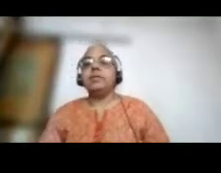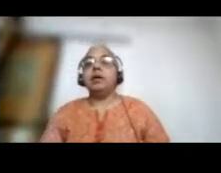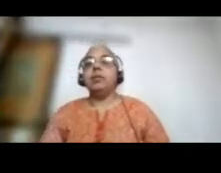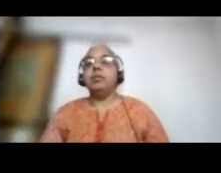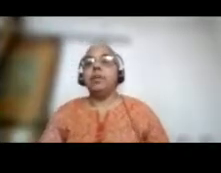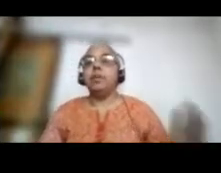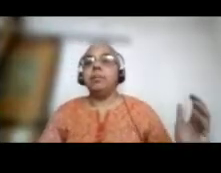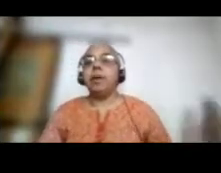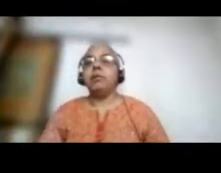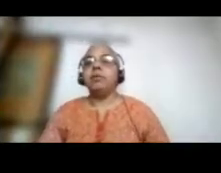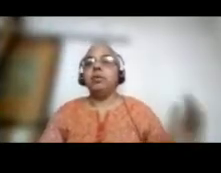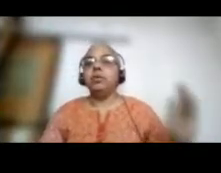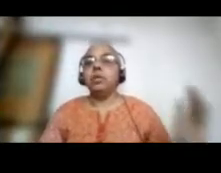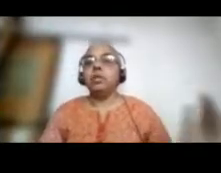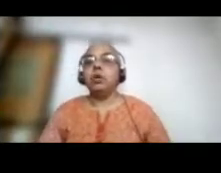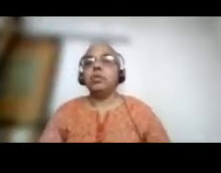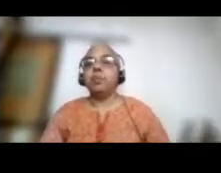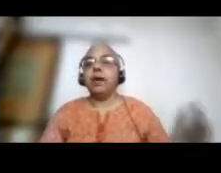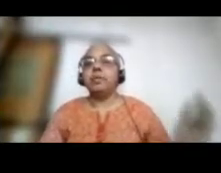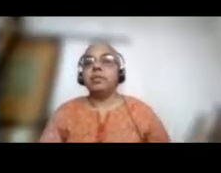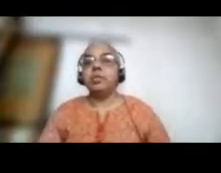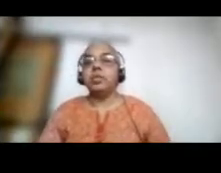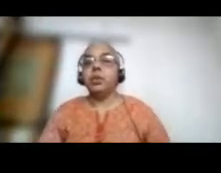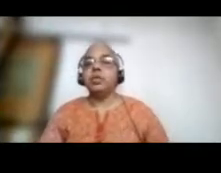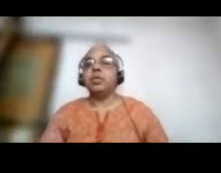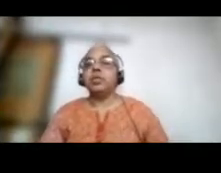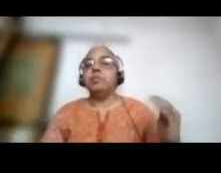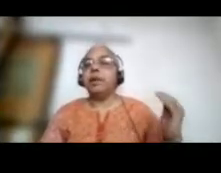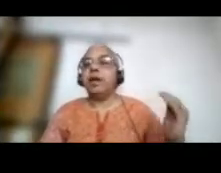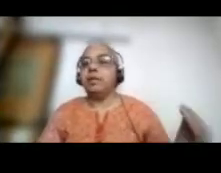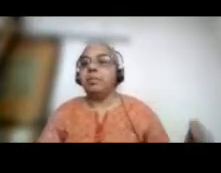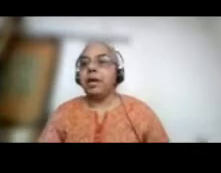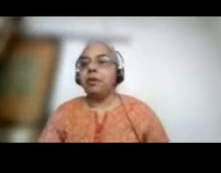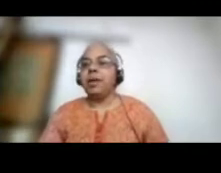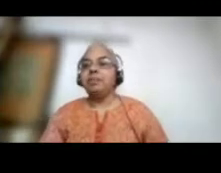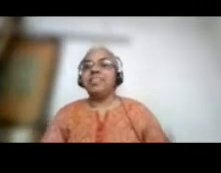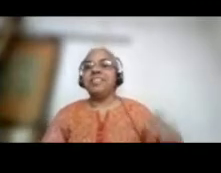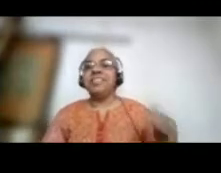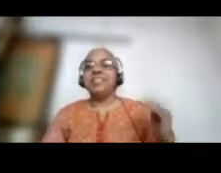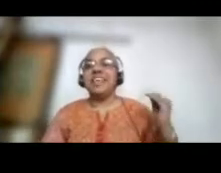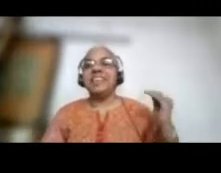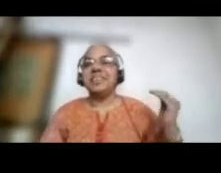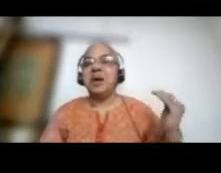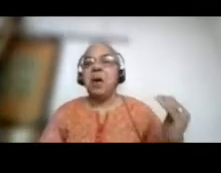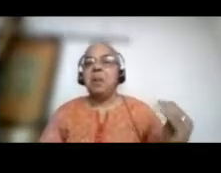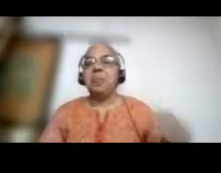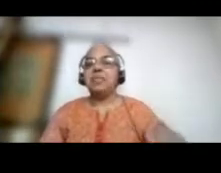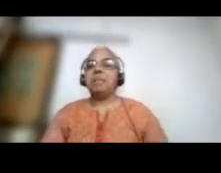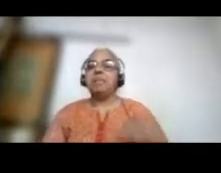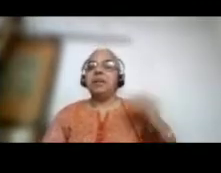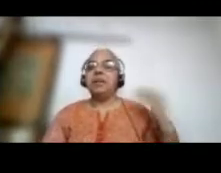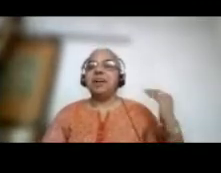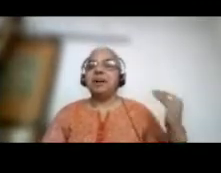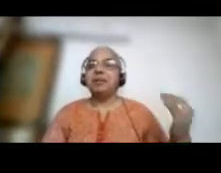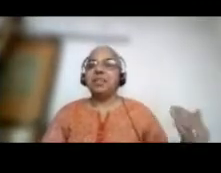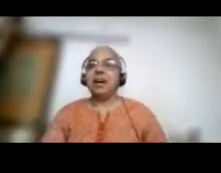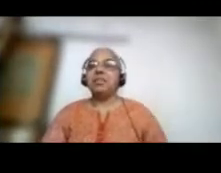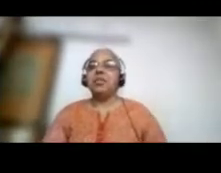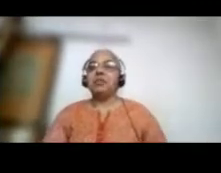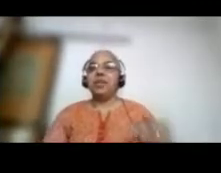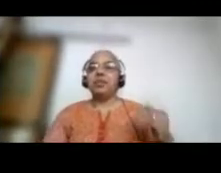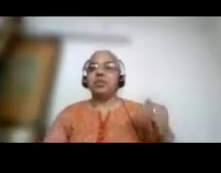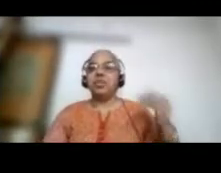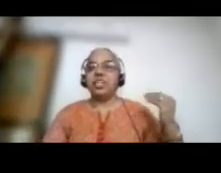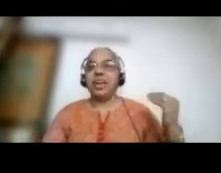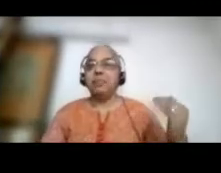We are surrounded by the mangroves, the salt pans, the sewage treatment plant, the biodiversity center, the dumping ground, the